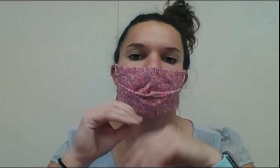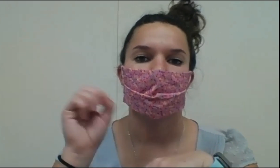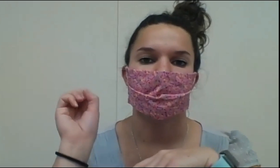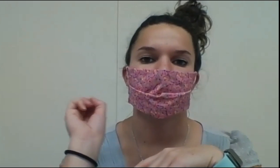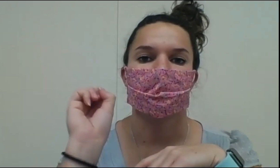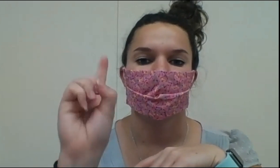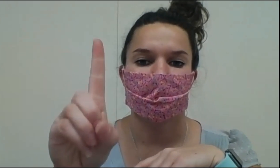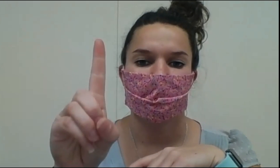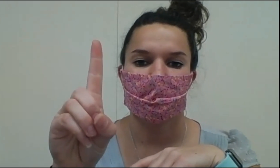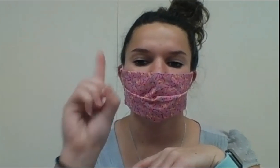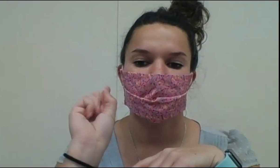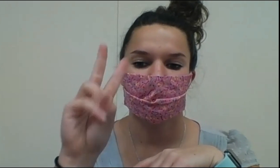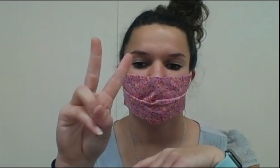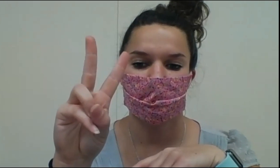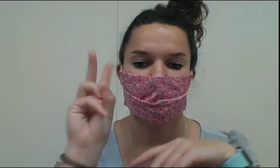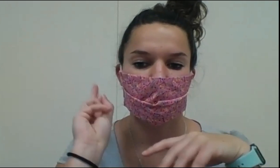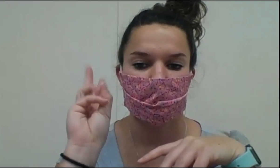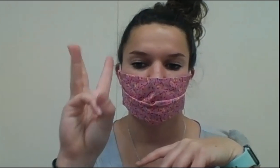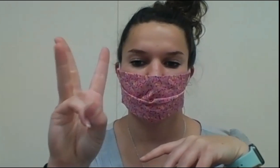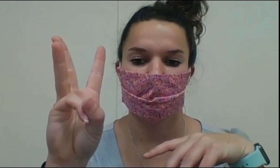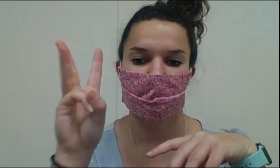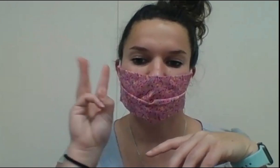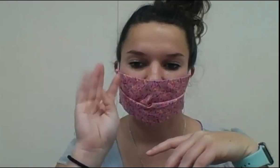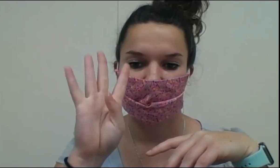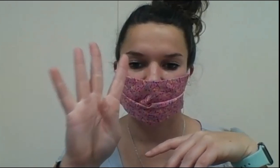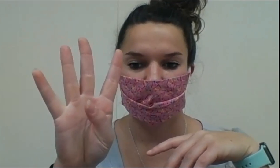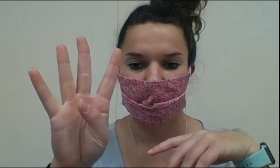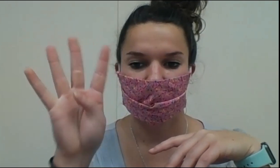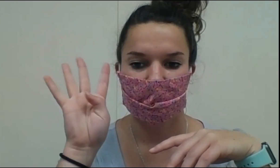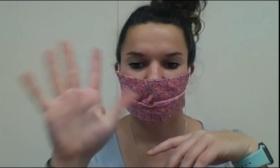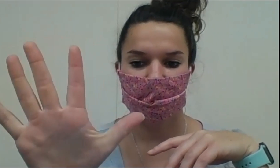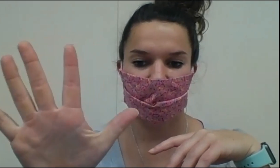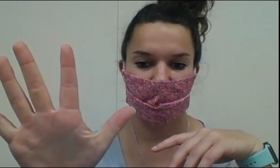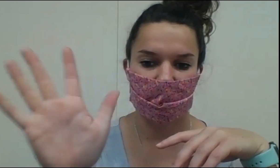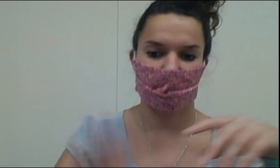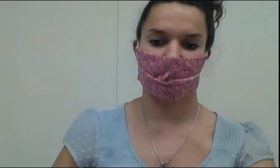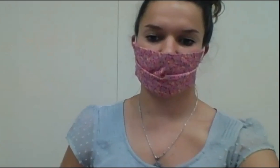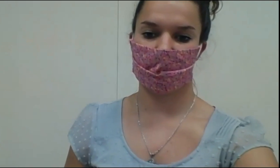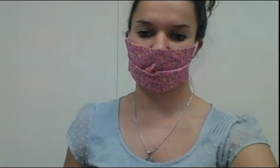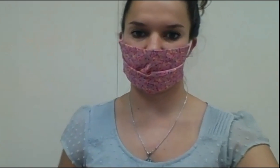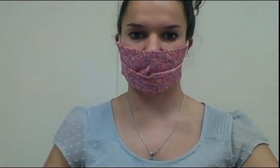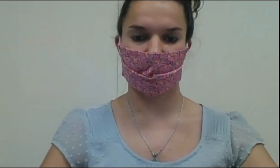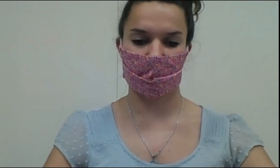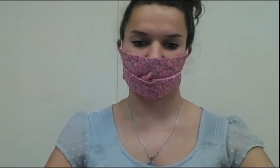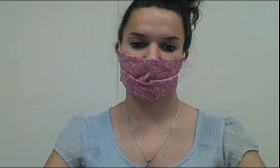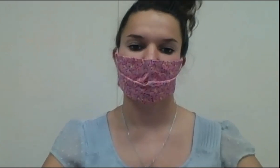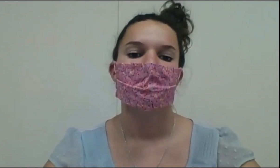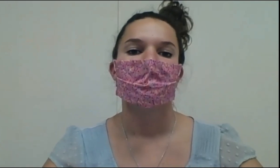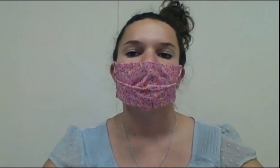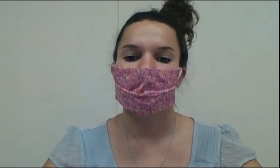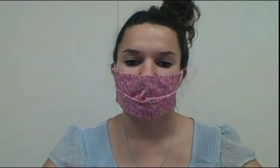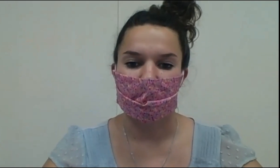Good job. Let's do it. One, two, three, four, five. Very good.